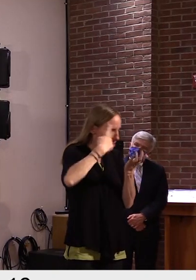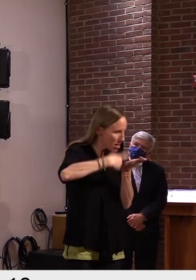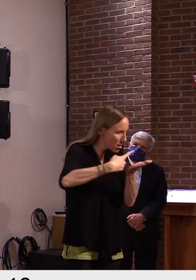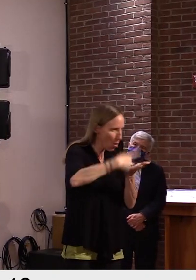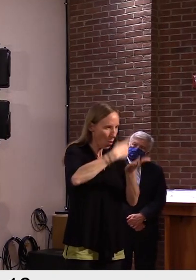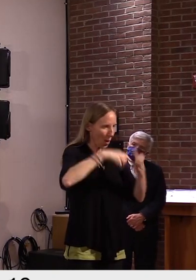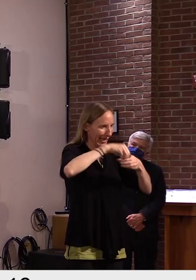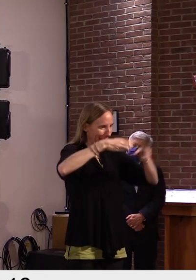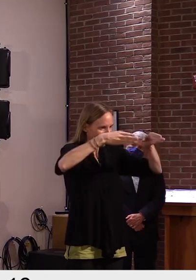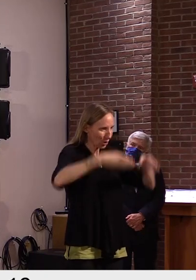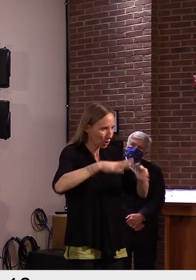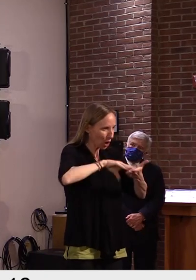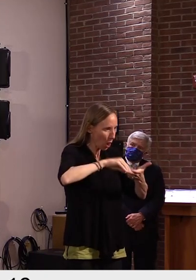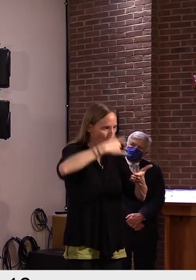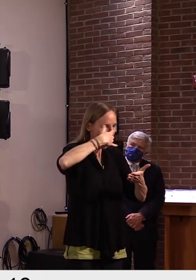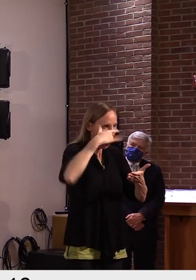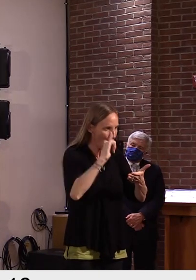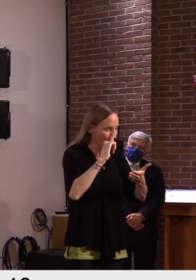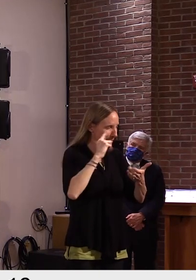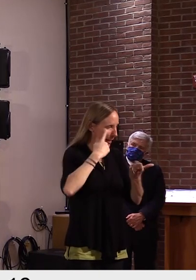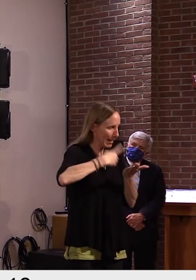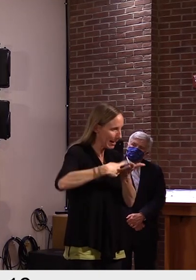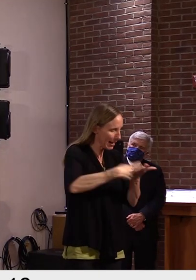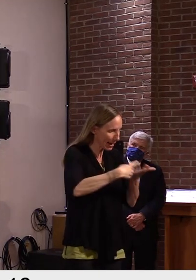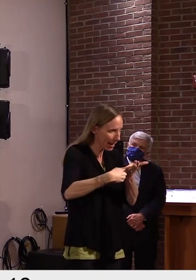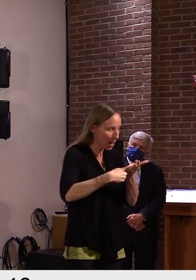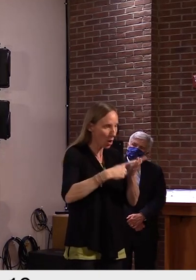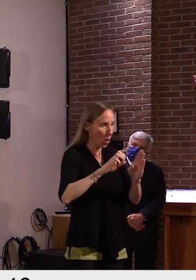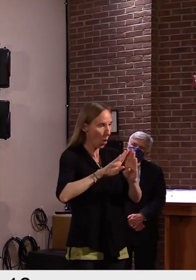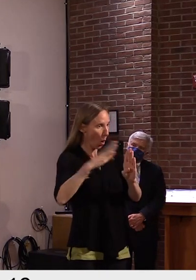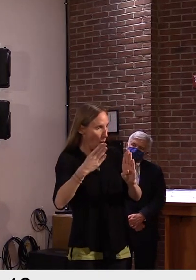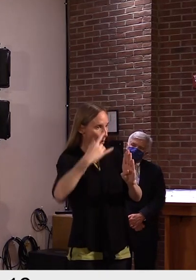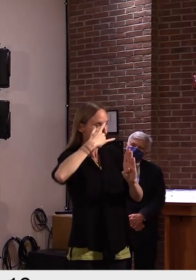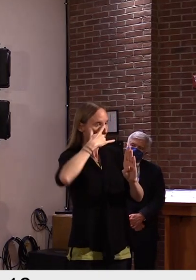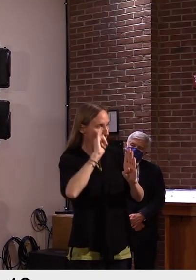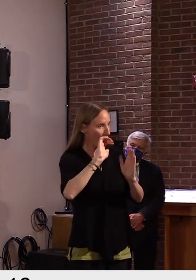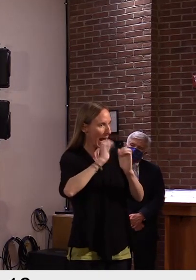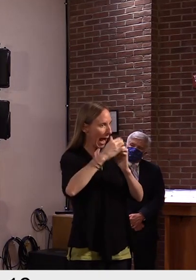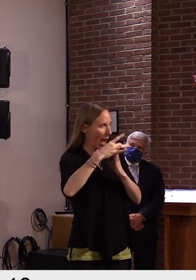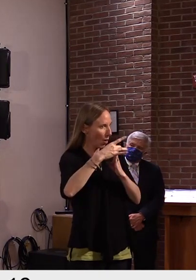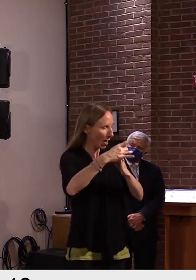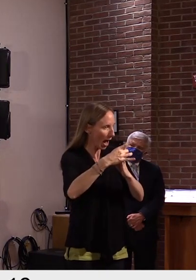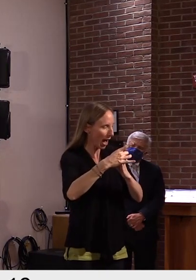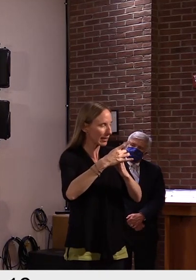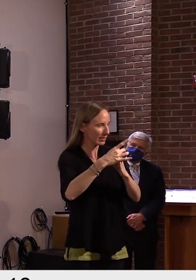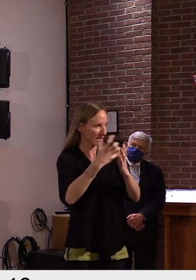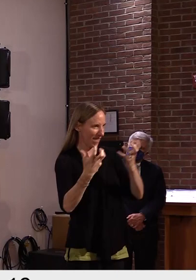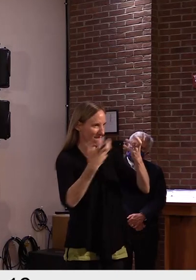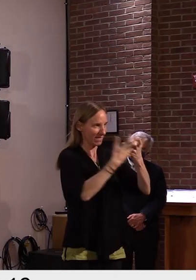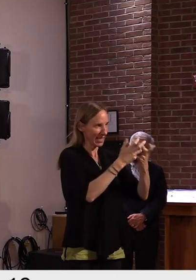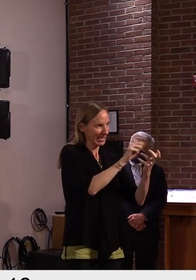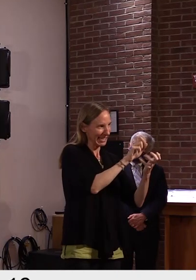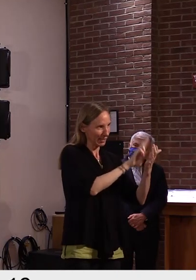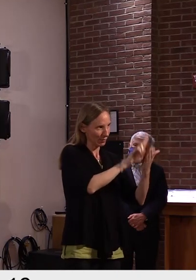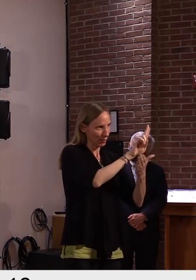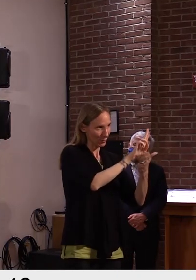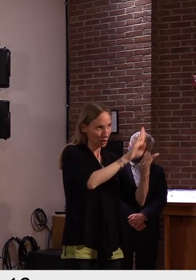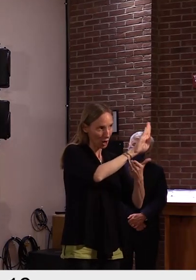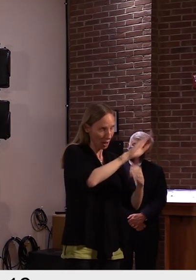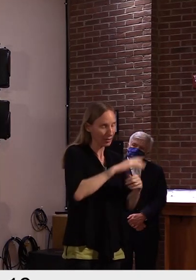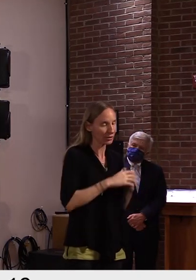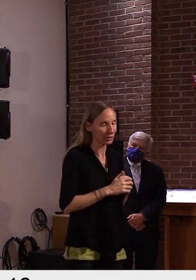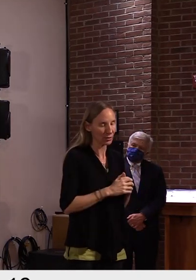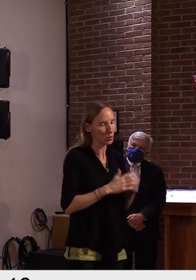looks like, and develop reopening guidance tailored to their needs. It's been a complicated effort